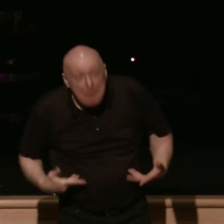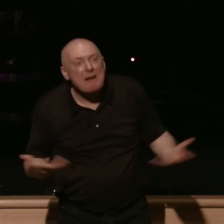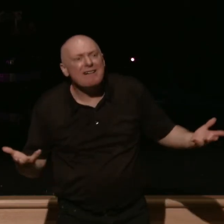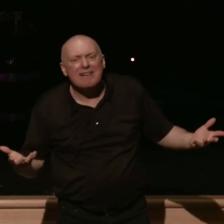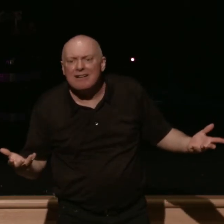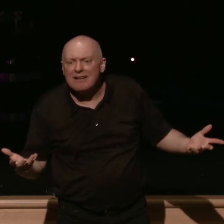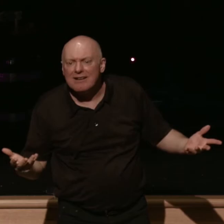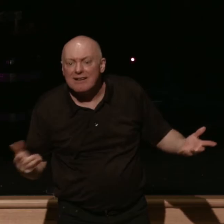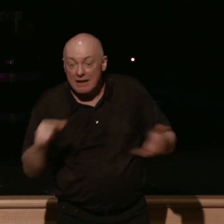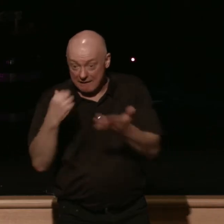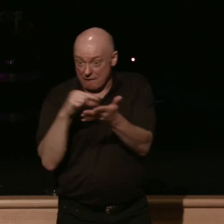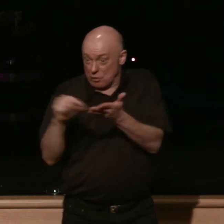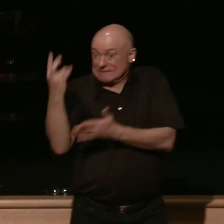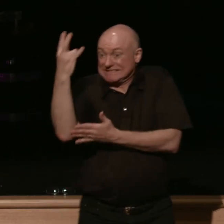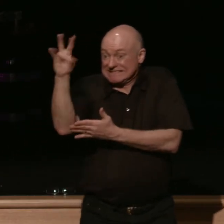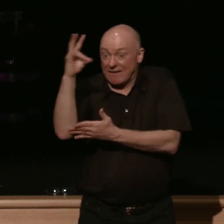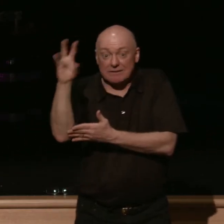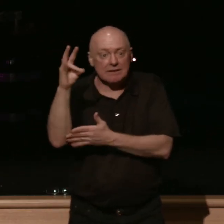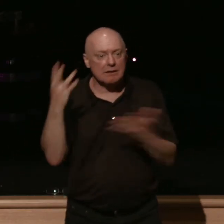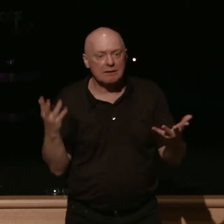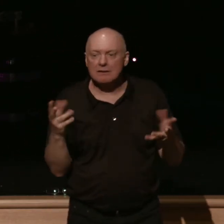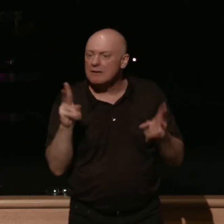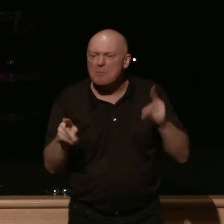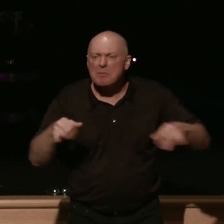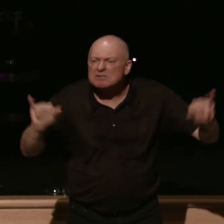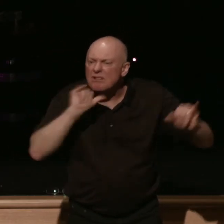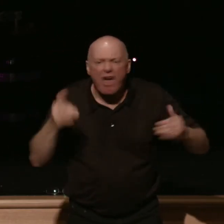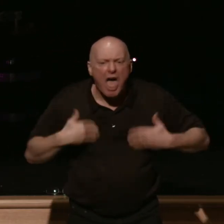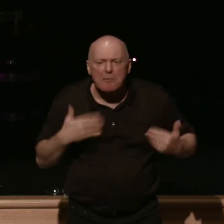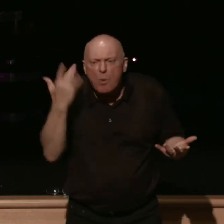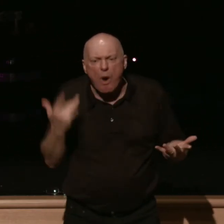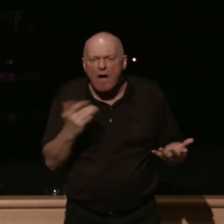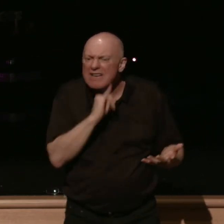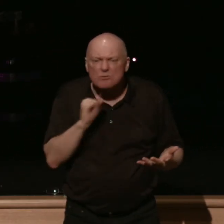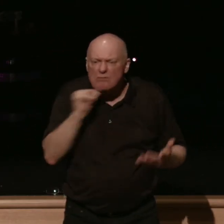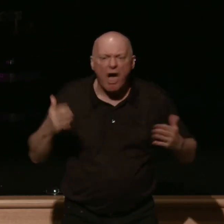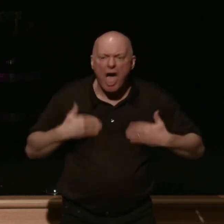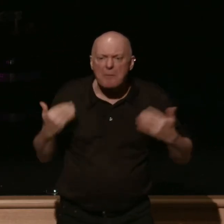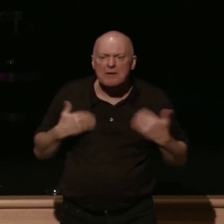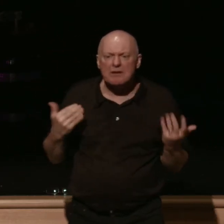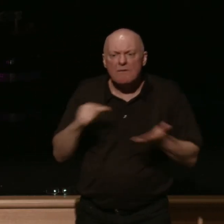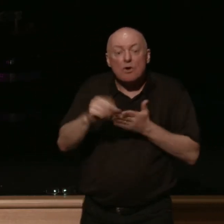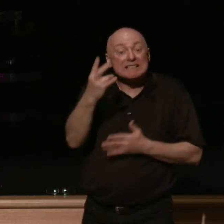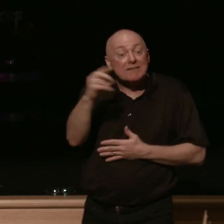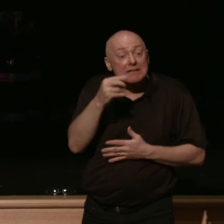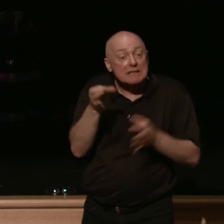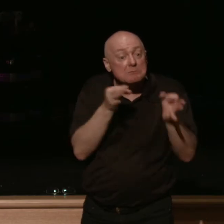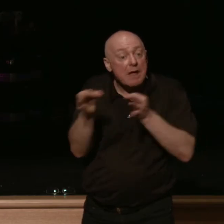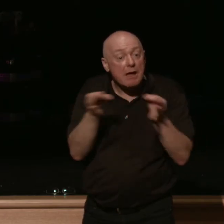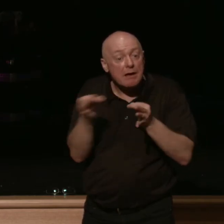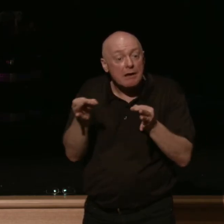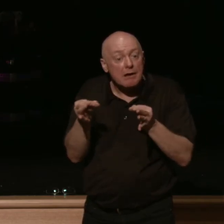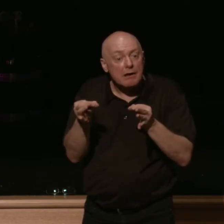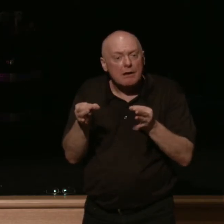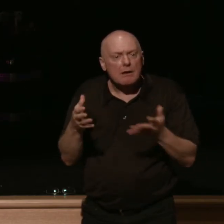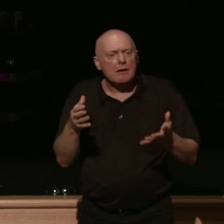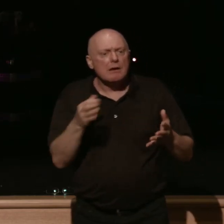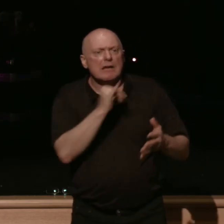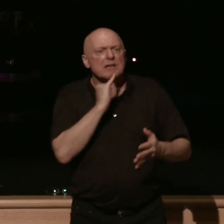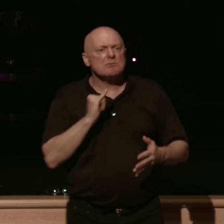Verse 17, we find the people still not happy. Why are they not happy? Well, verse 17 tells us. Because they're seeing wicked people get